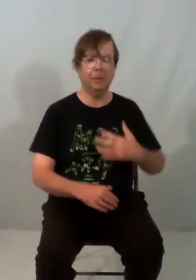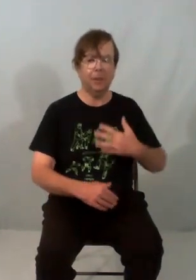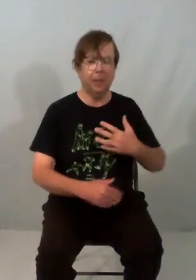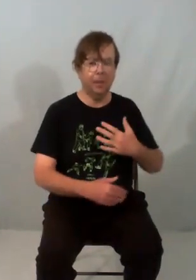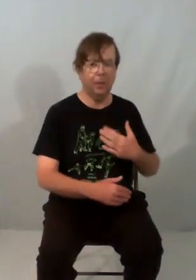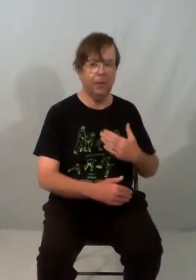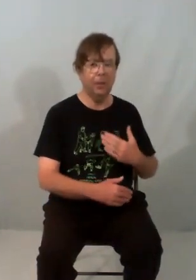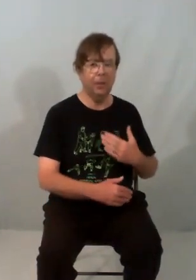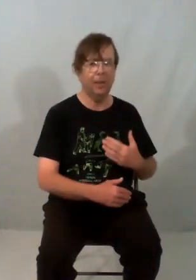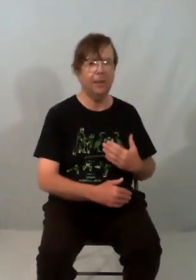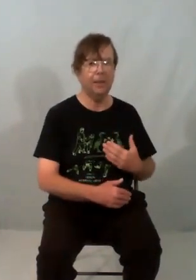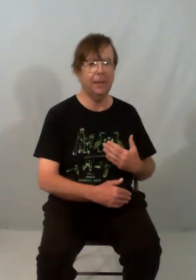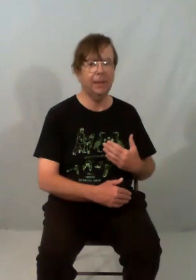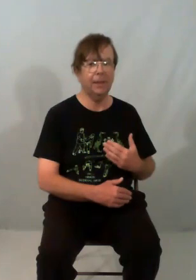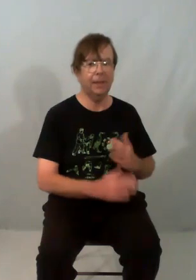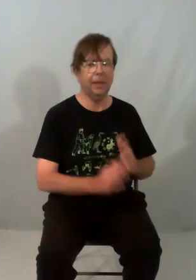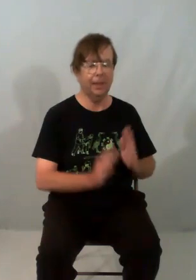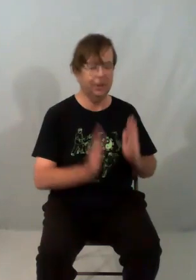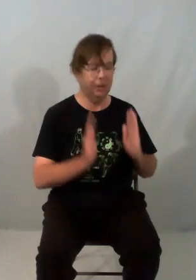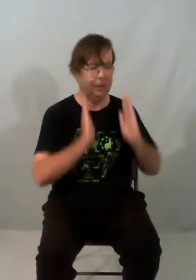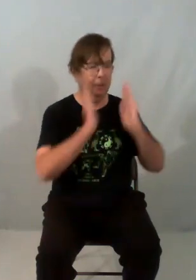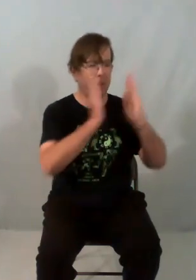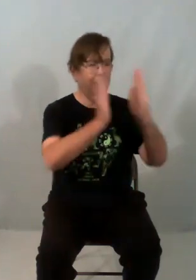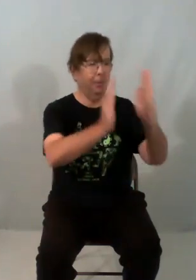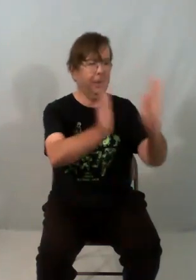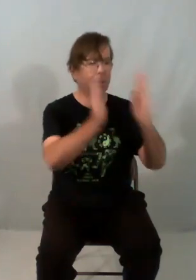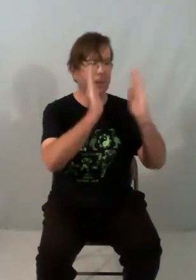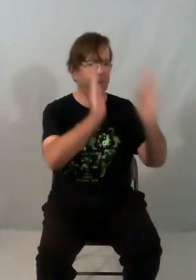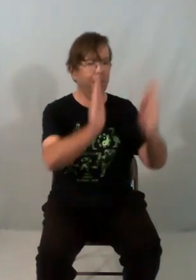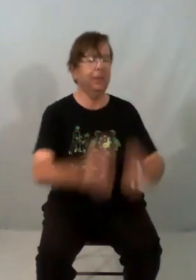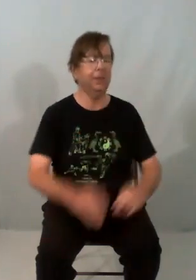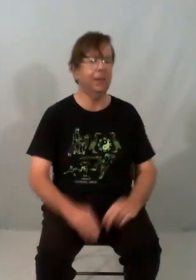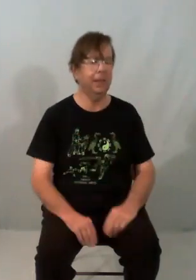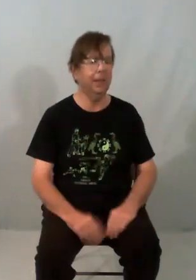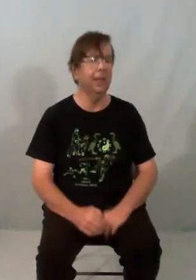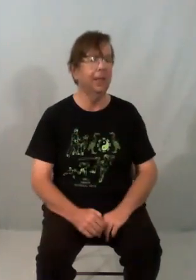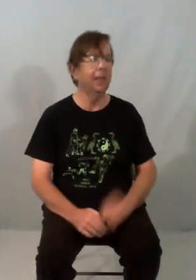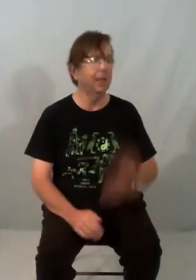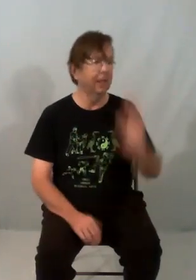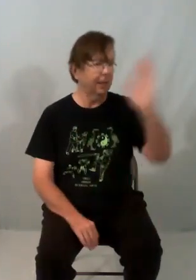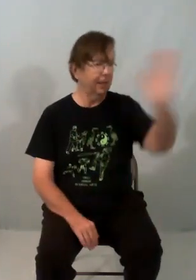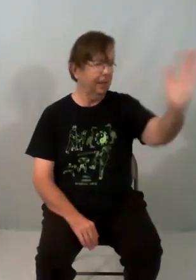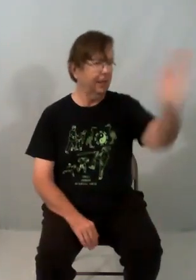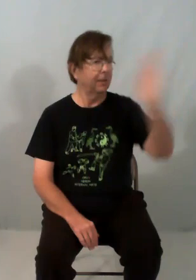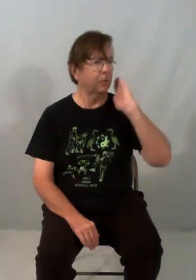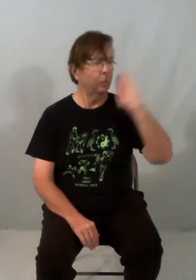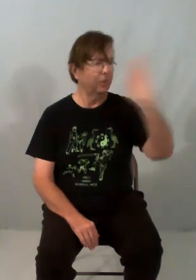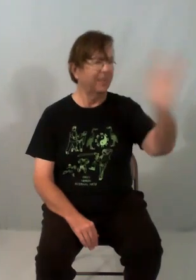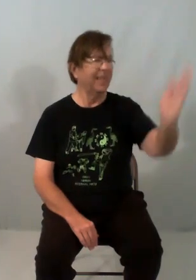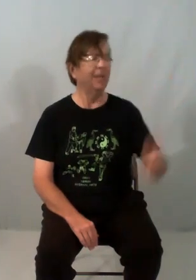turn when you settle in. So at this point, I'm looking a little bit towards the knee on